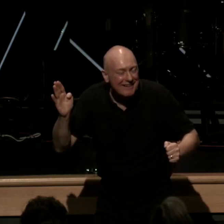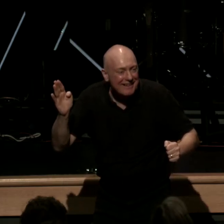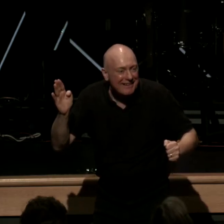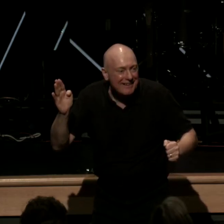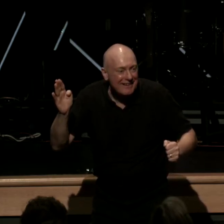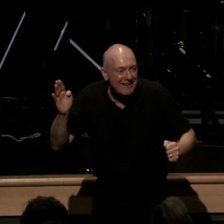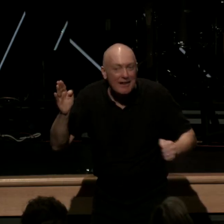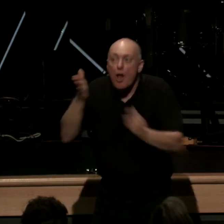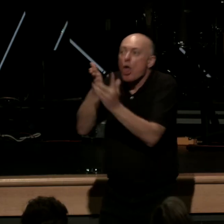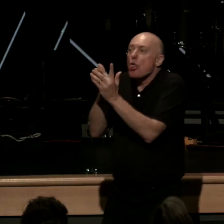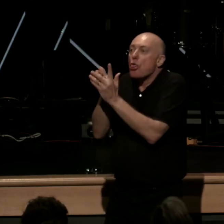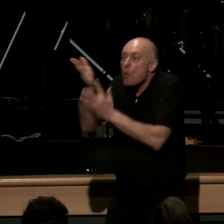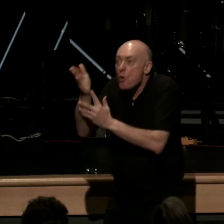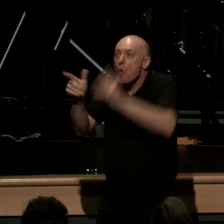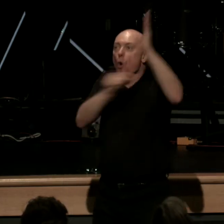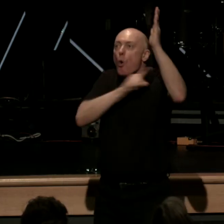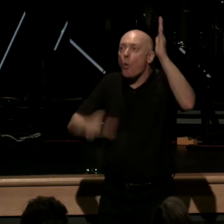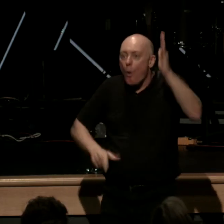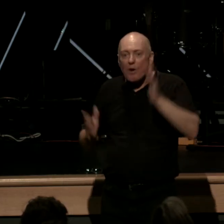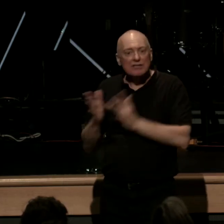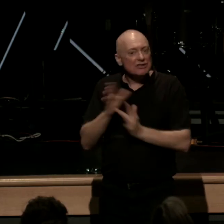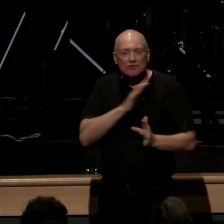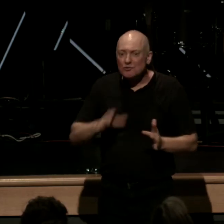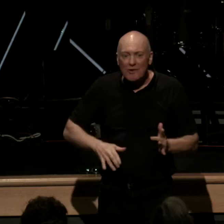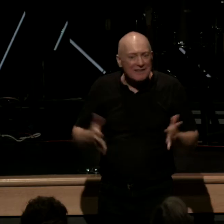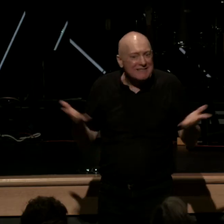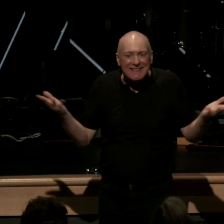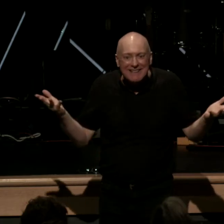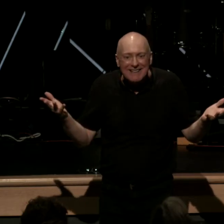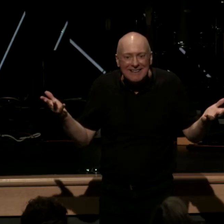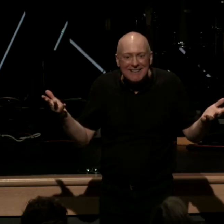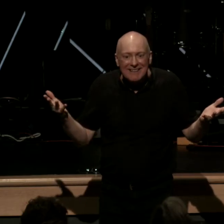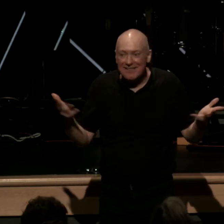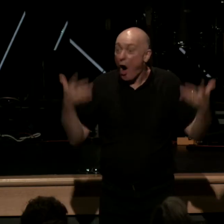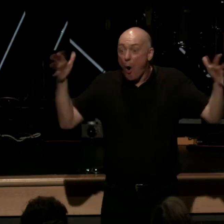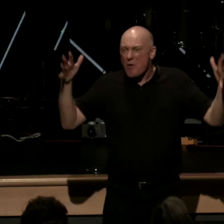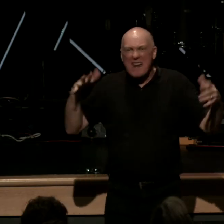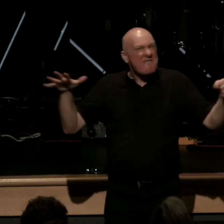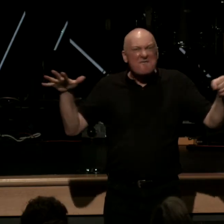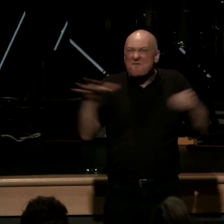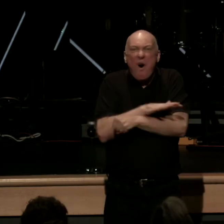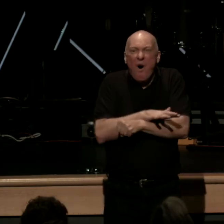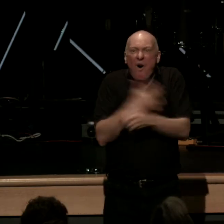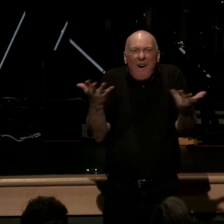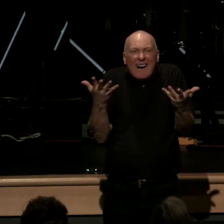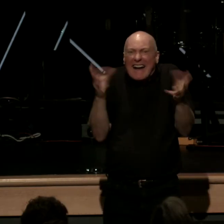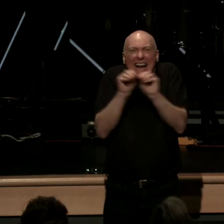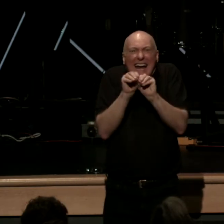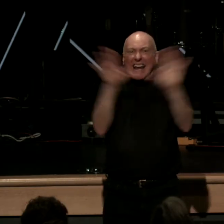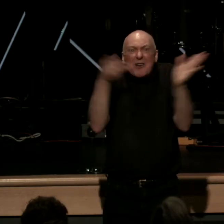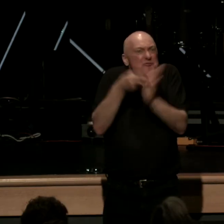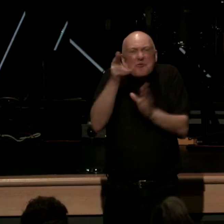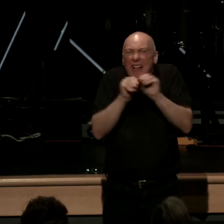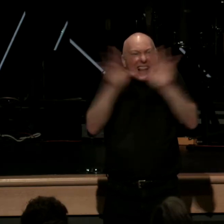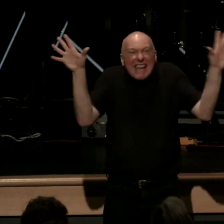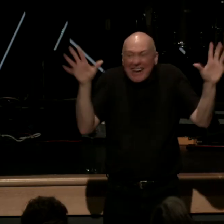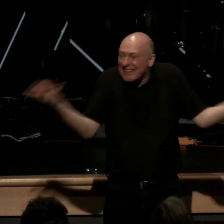through our Lord Jesus Christ packed already theology everywhere can you see it it's awesome